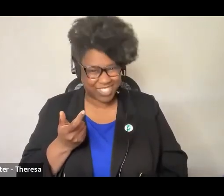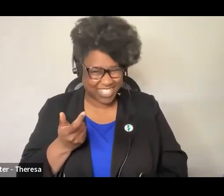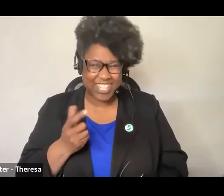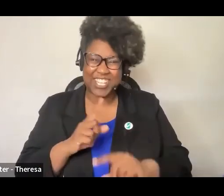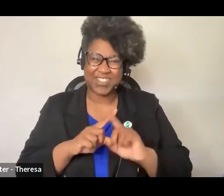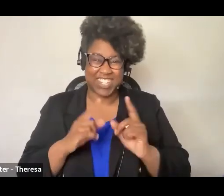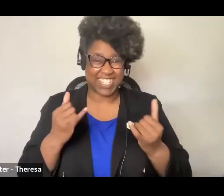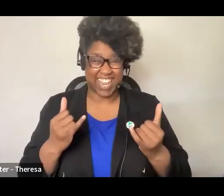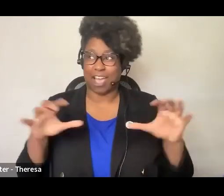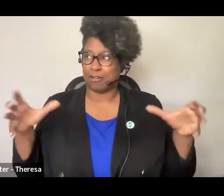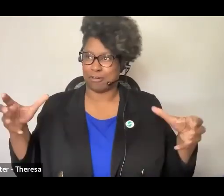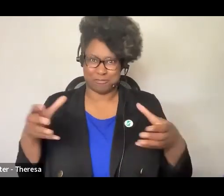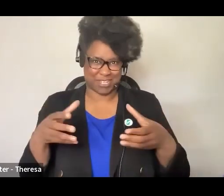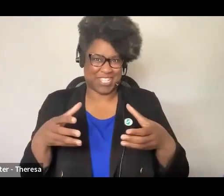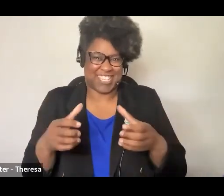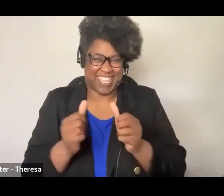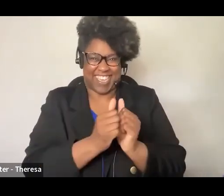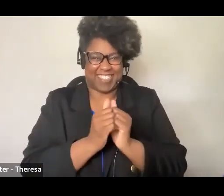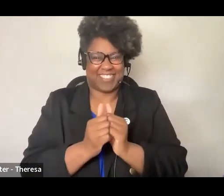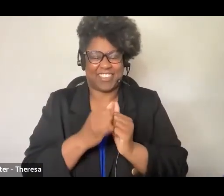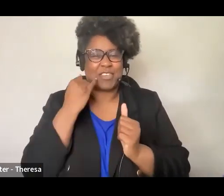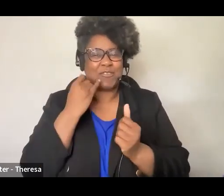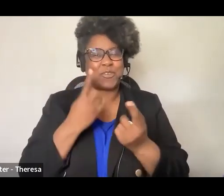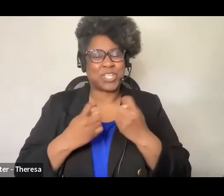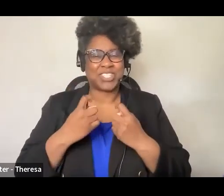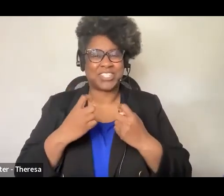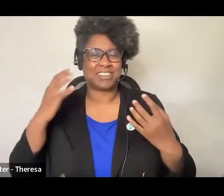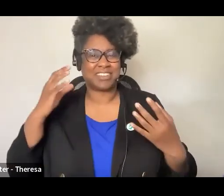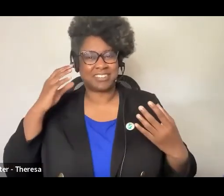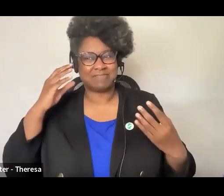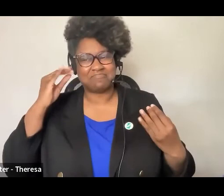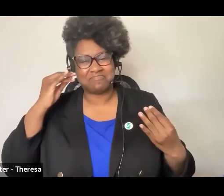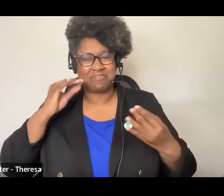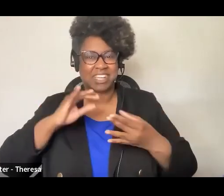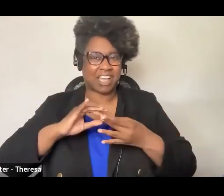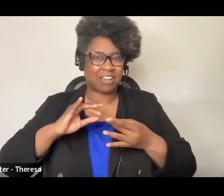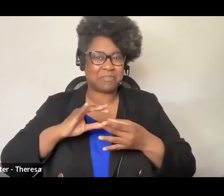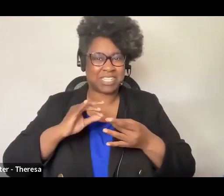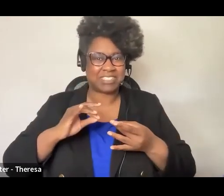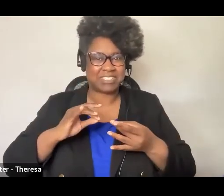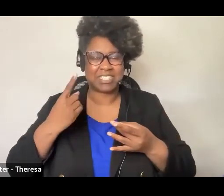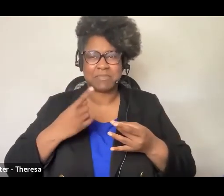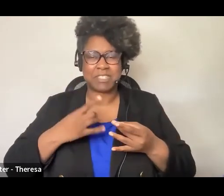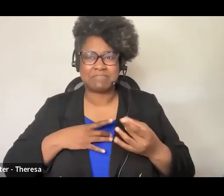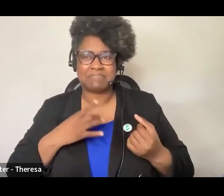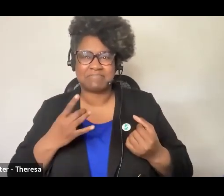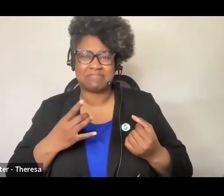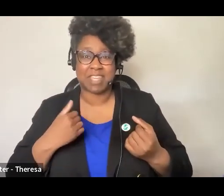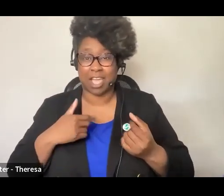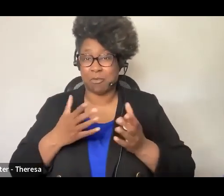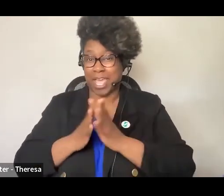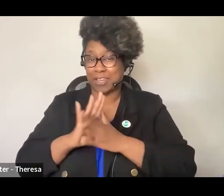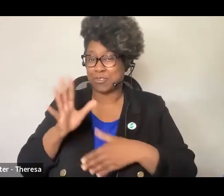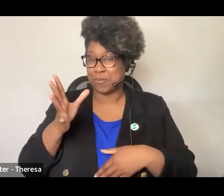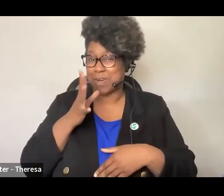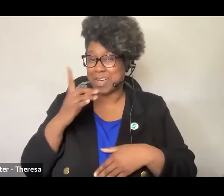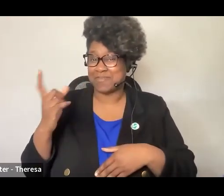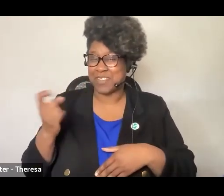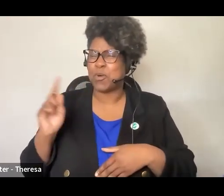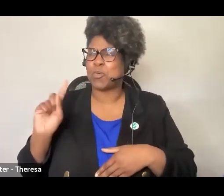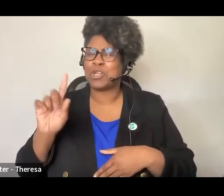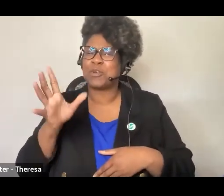get to be together. So if there's a question or a comment or thoughts or things that appeal to you, I'm going to ask your mom to ask something in a second. Where is your mom?